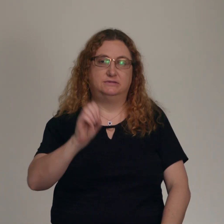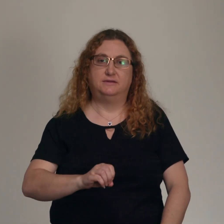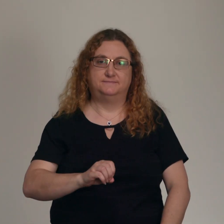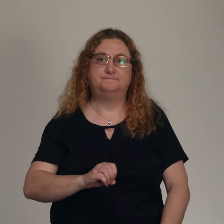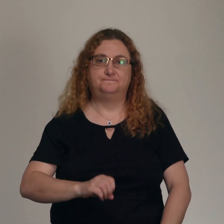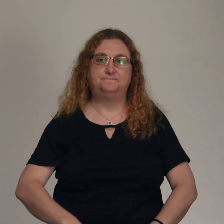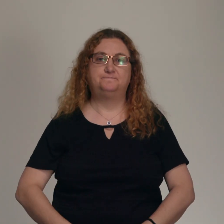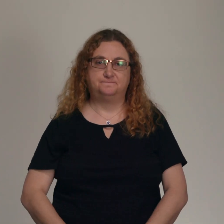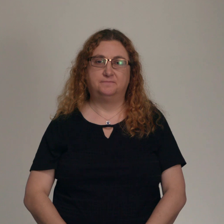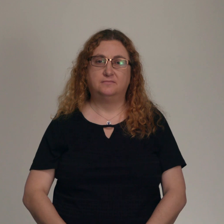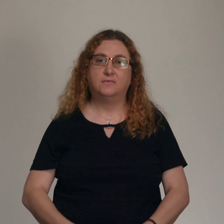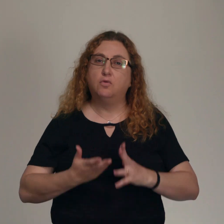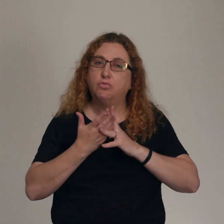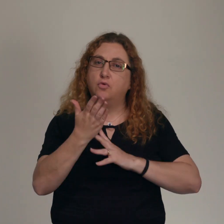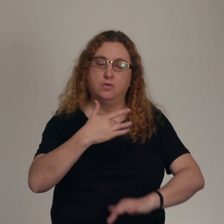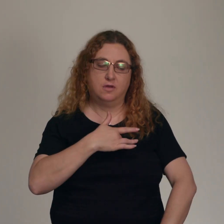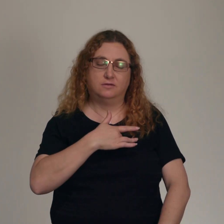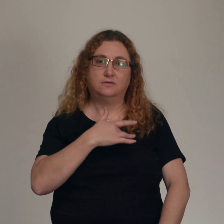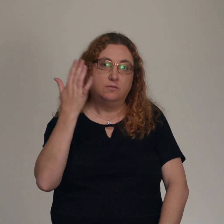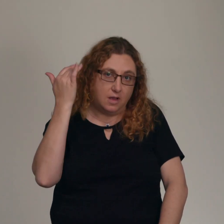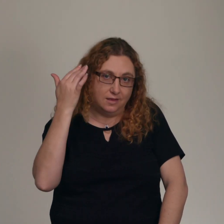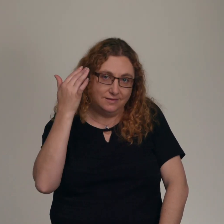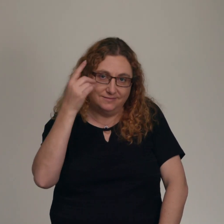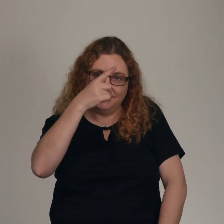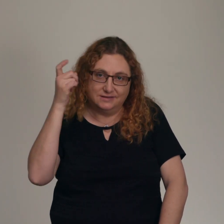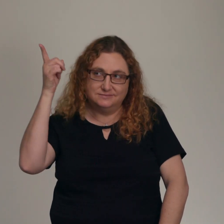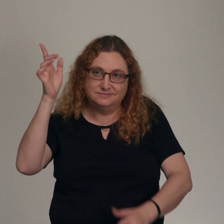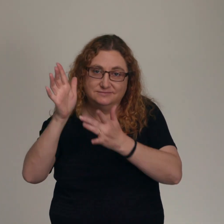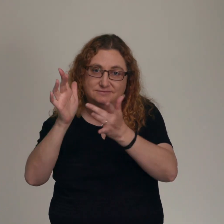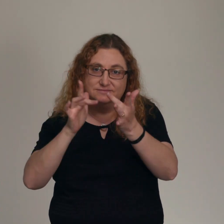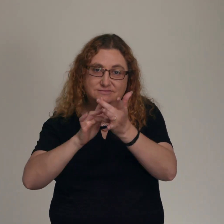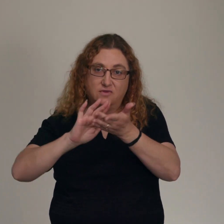because we know we've been forgiven much. So we forgive much.